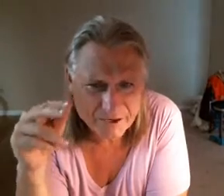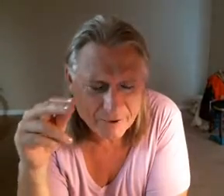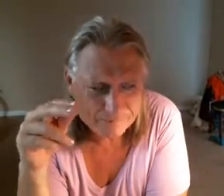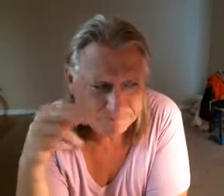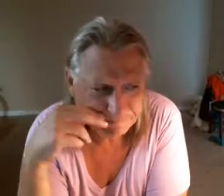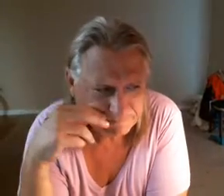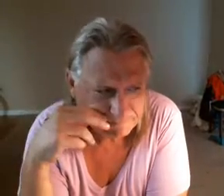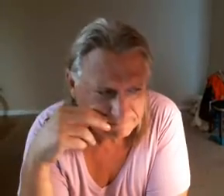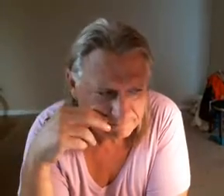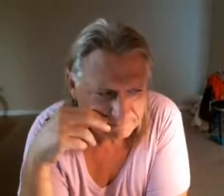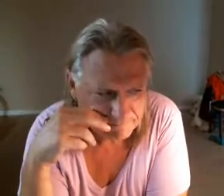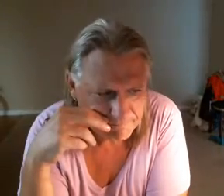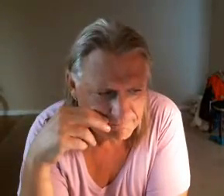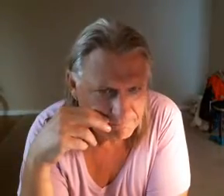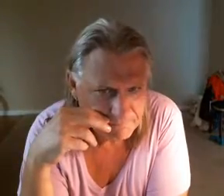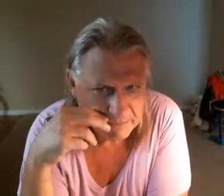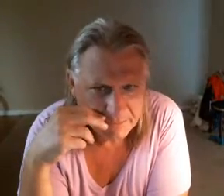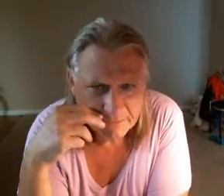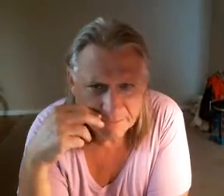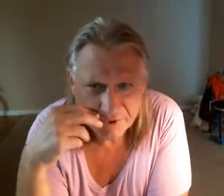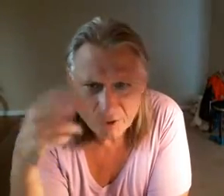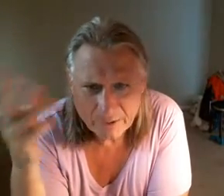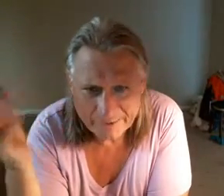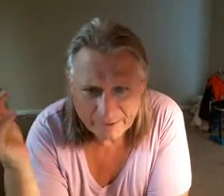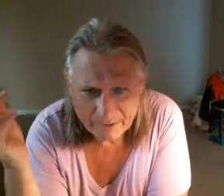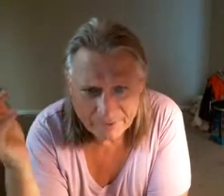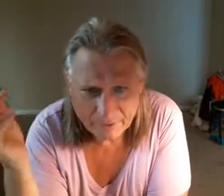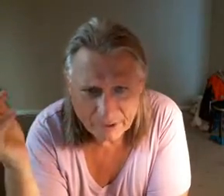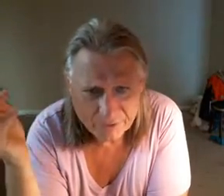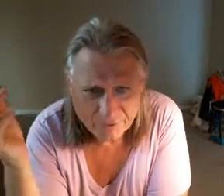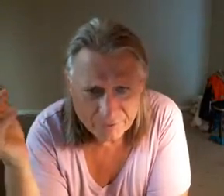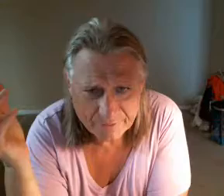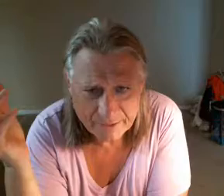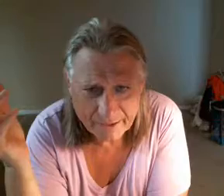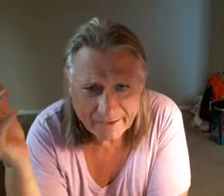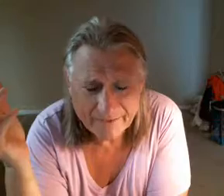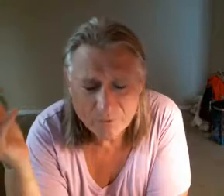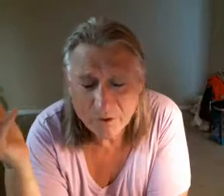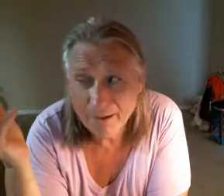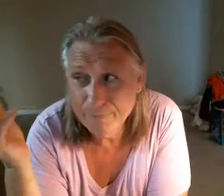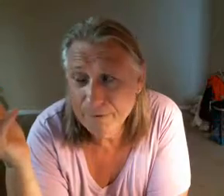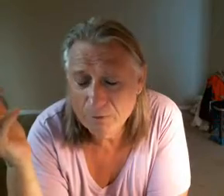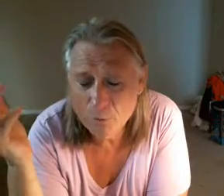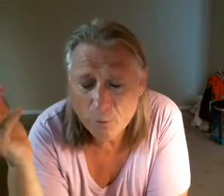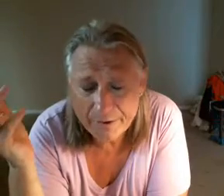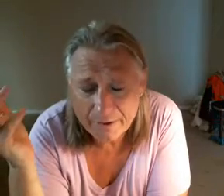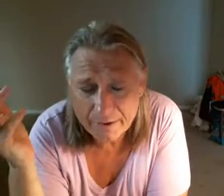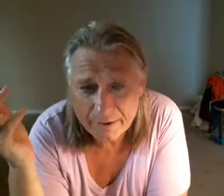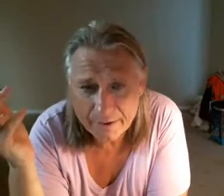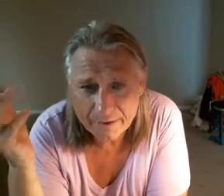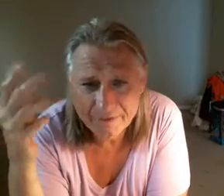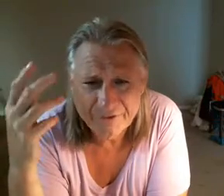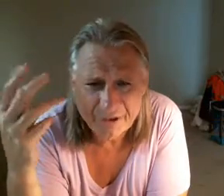down you know like under 100 I get I feel weak tired